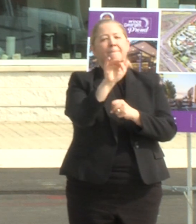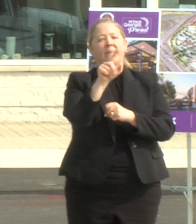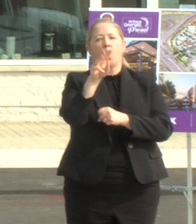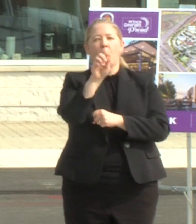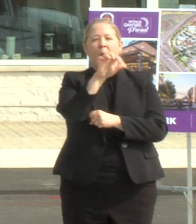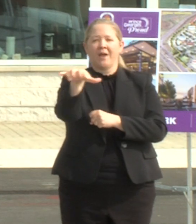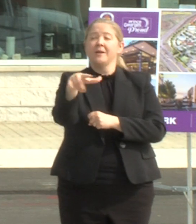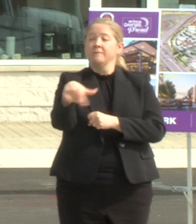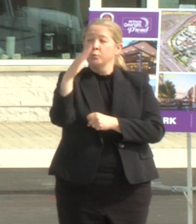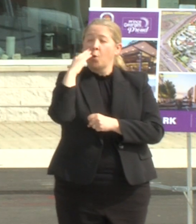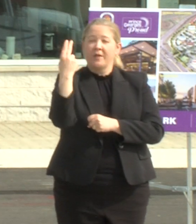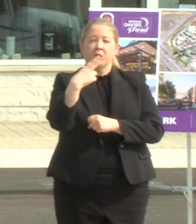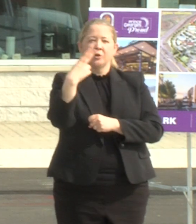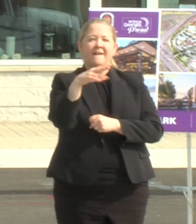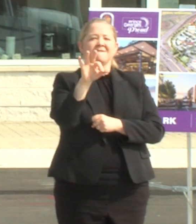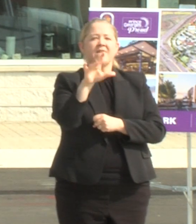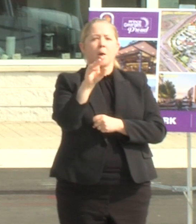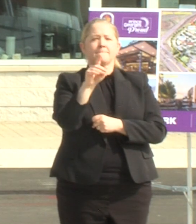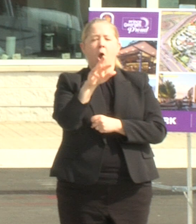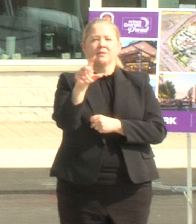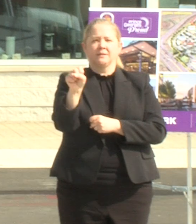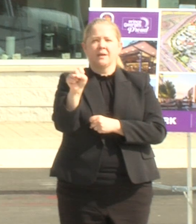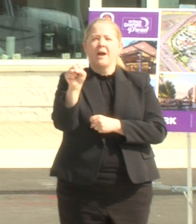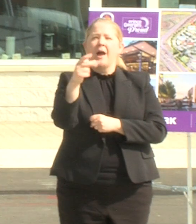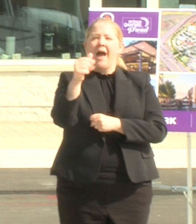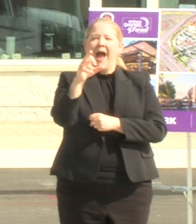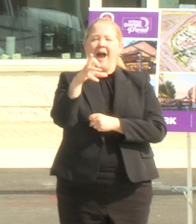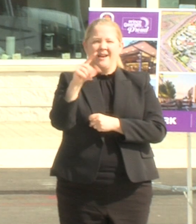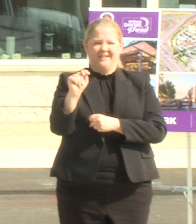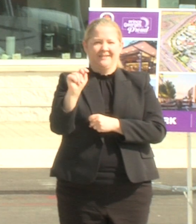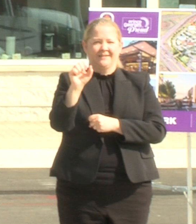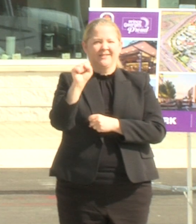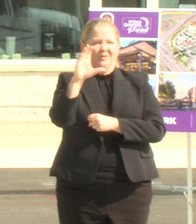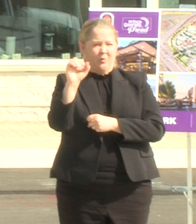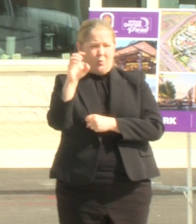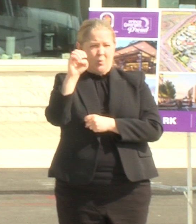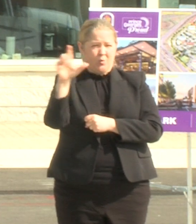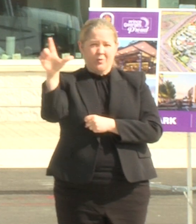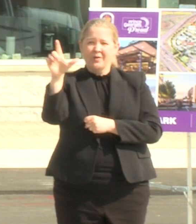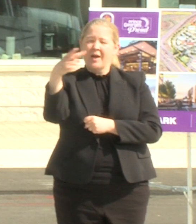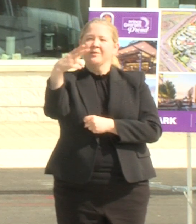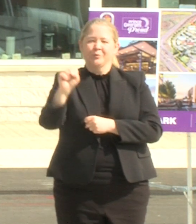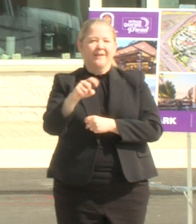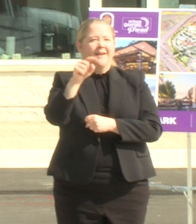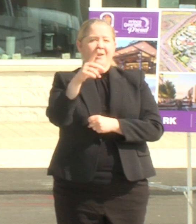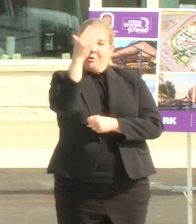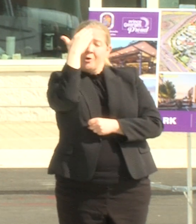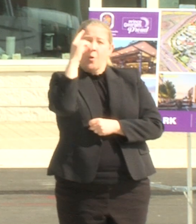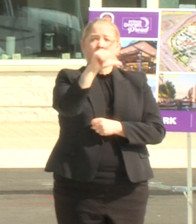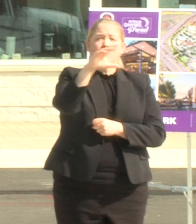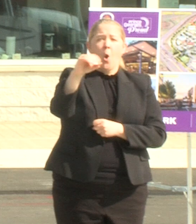of fairmont heights high school know the fact that gogo wasn't invented in dc it's made it in c plus ain't that right president